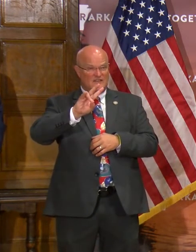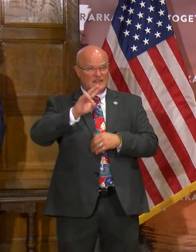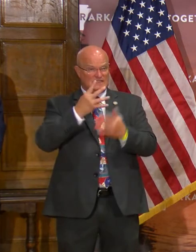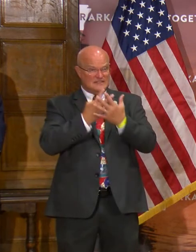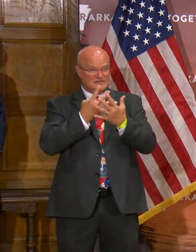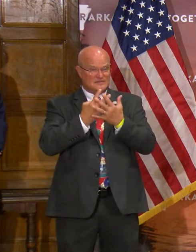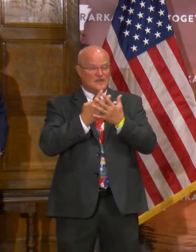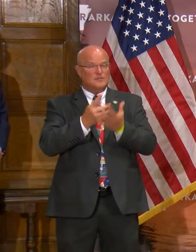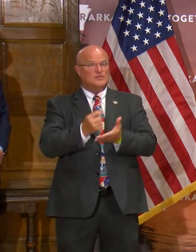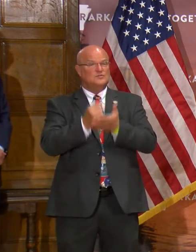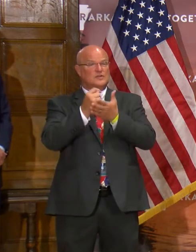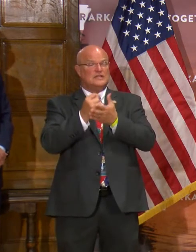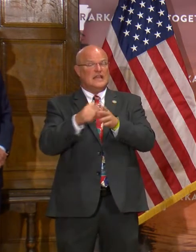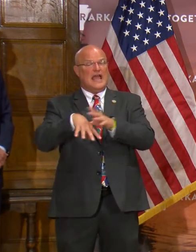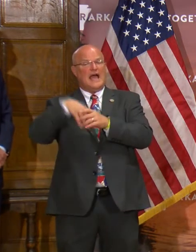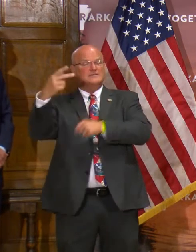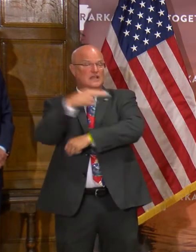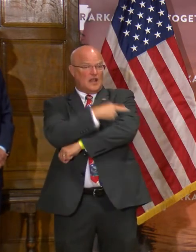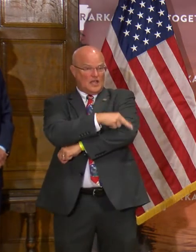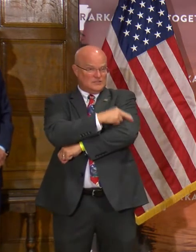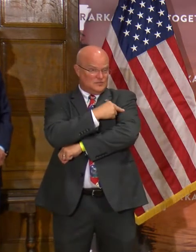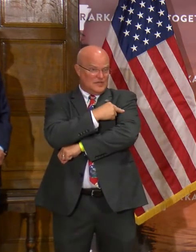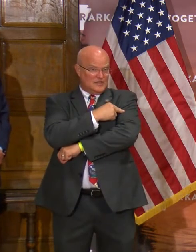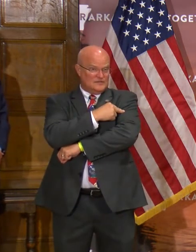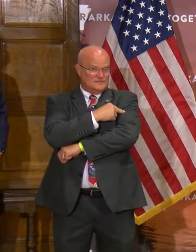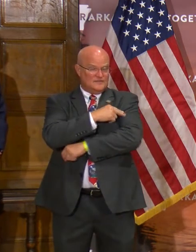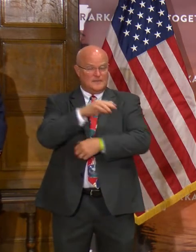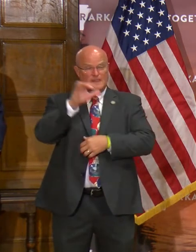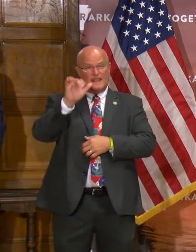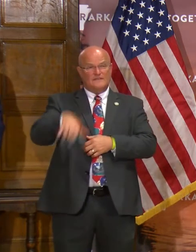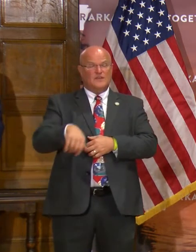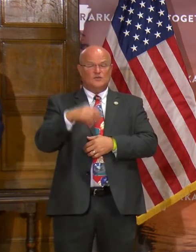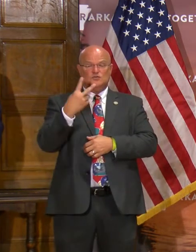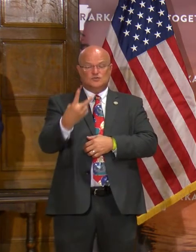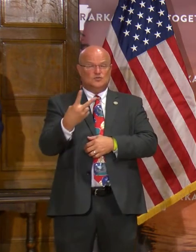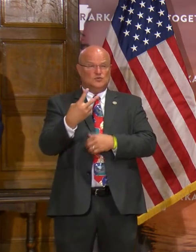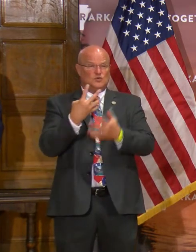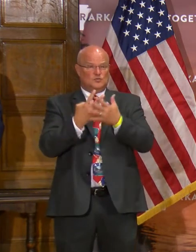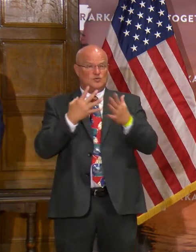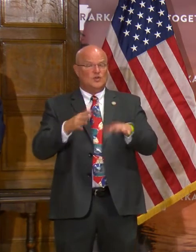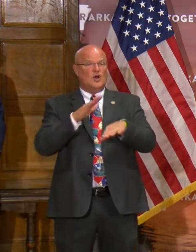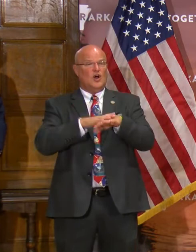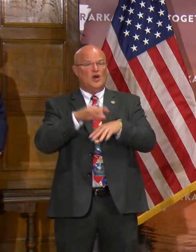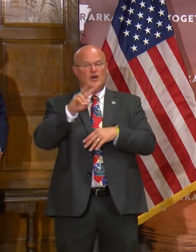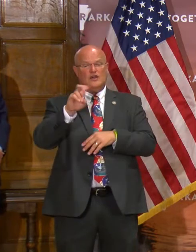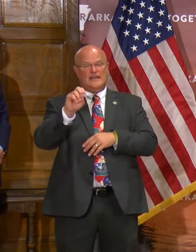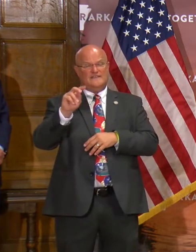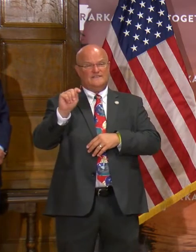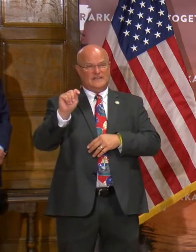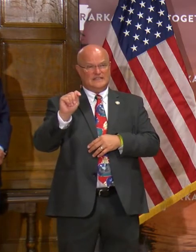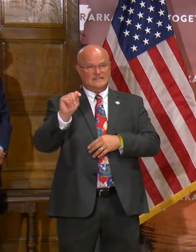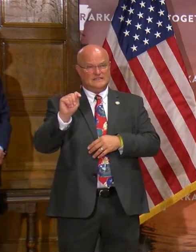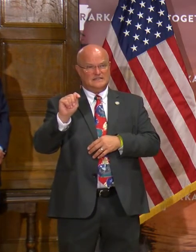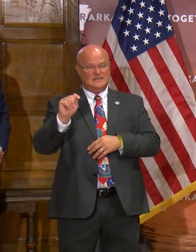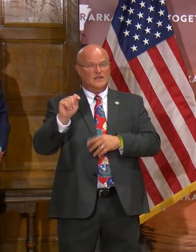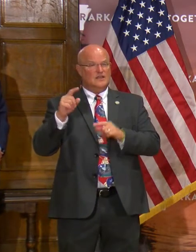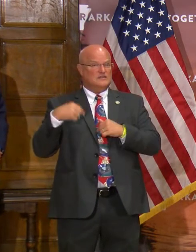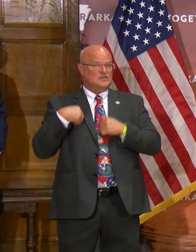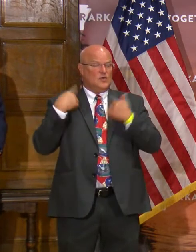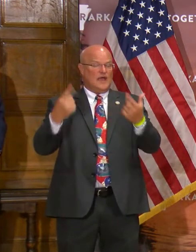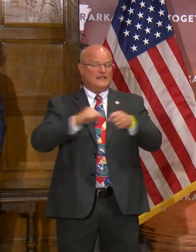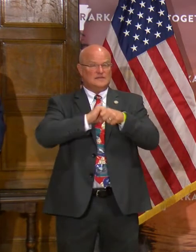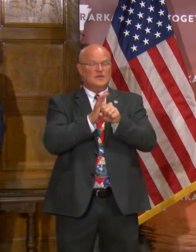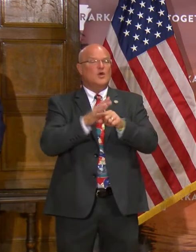are being treated in an outside hospital. Of those, two inmates are on a ventilator. Throughout the course of the